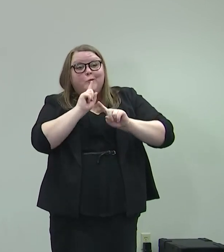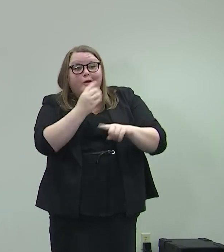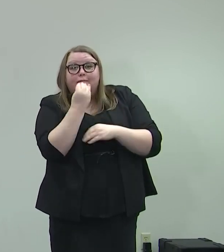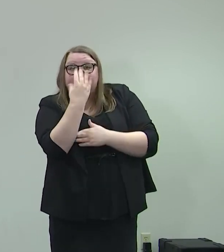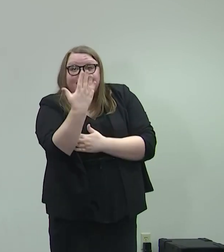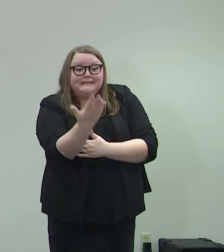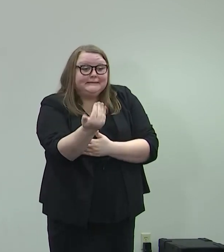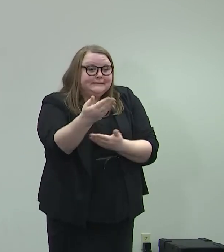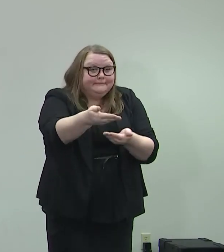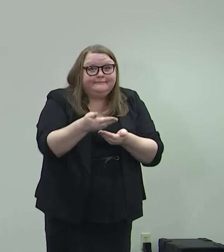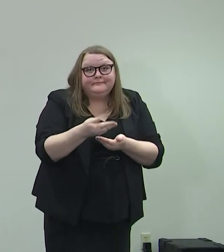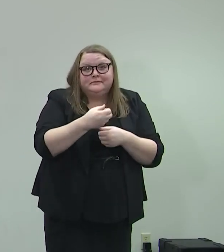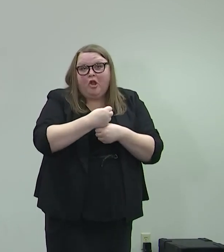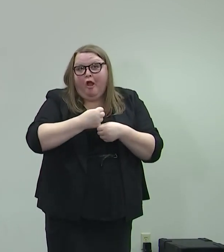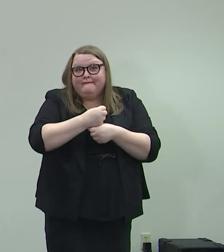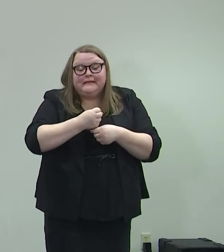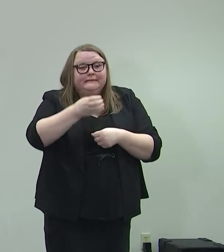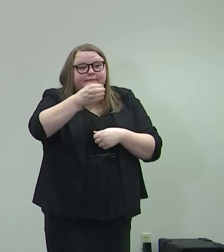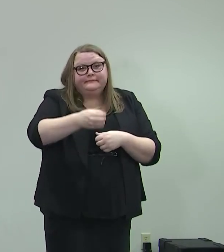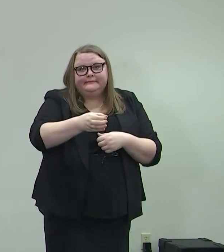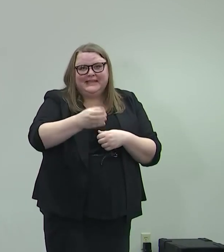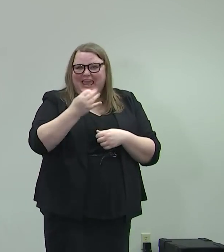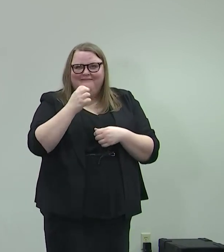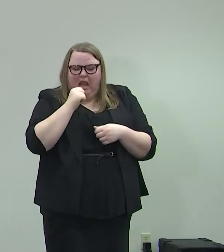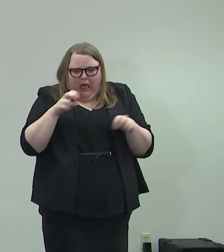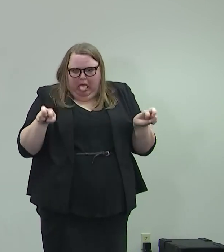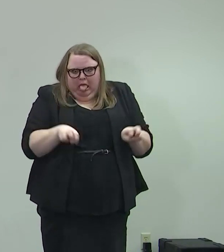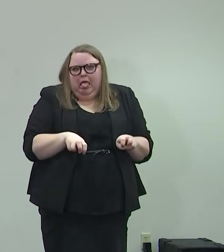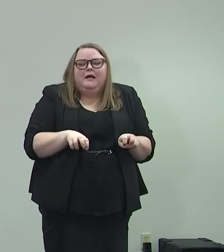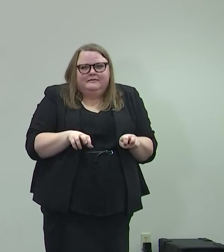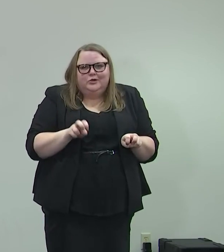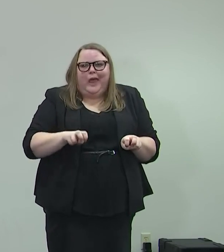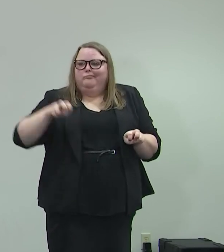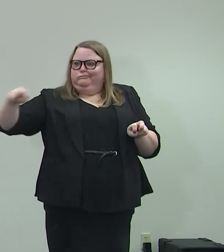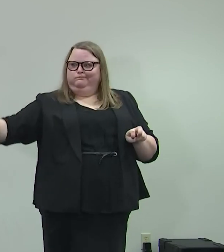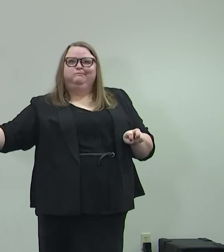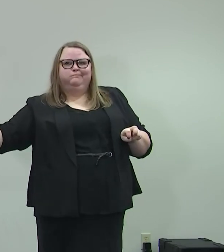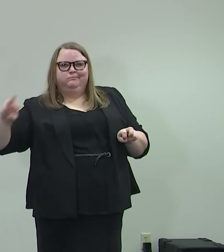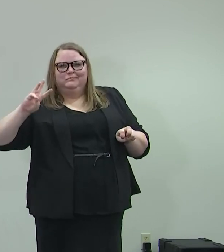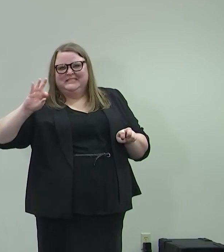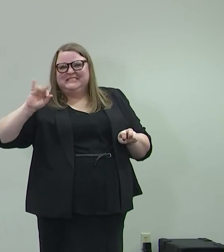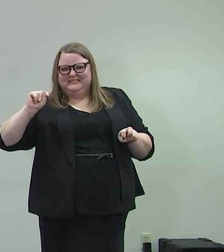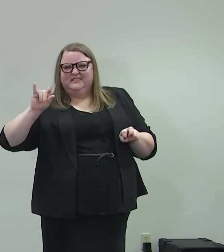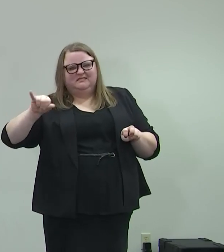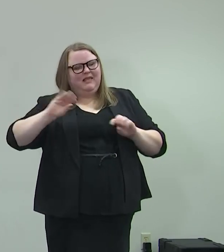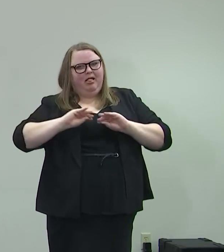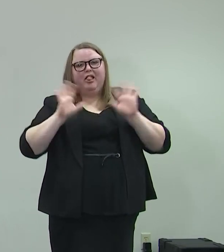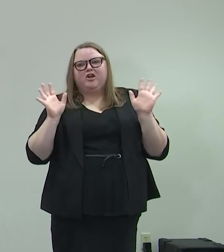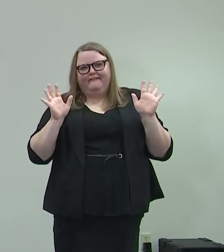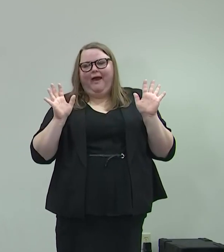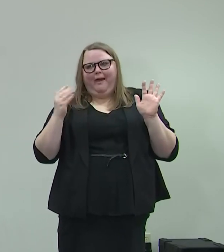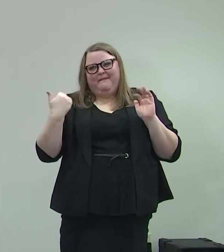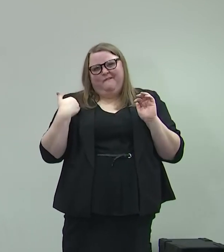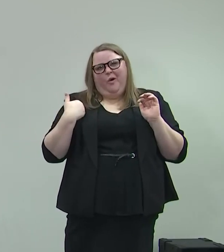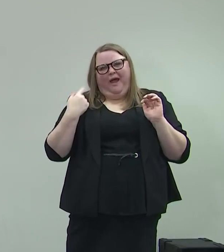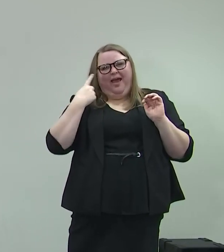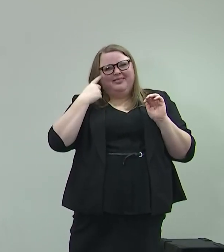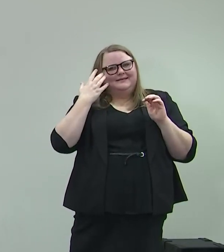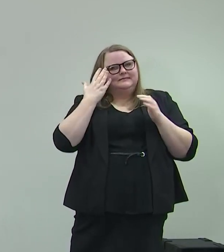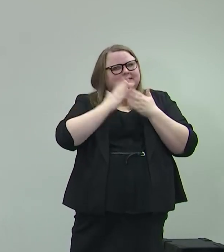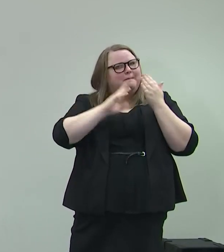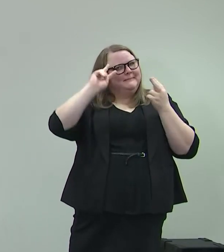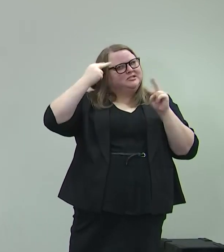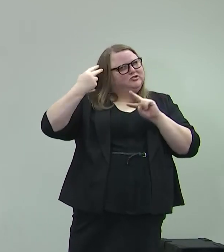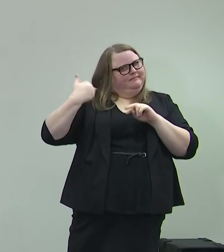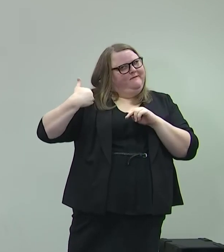and your coffee, and there's not somebody right next to you. If you have six feet, you can have that. That's now been clarified. I guess there was some misunderstanding that that